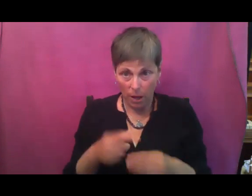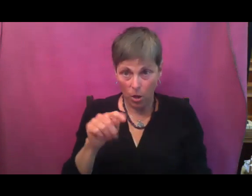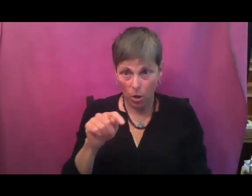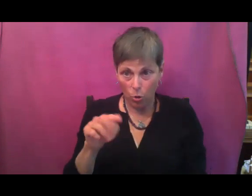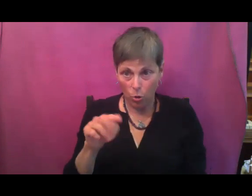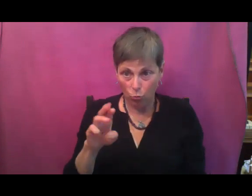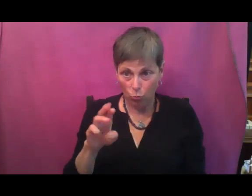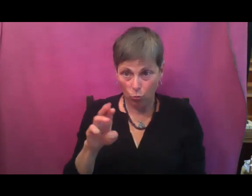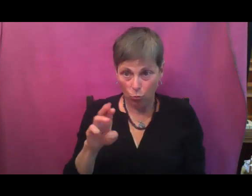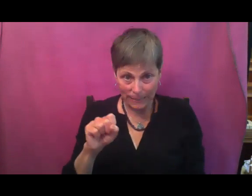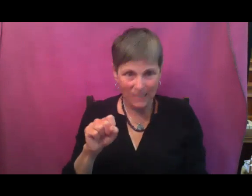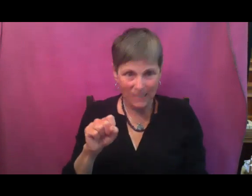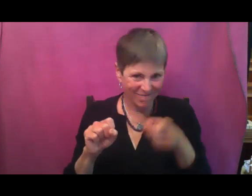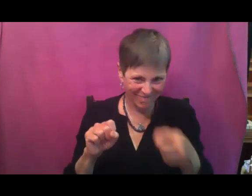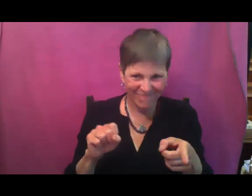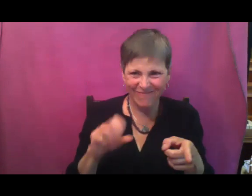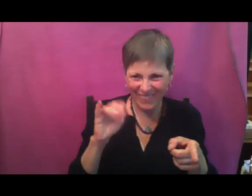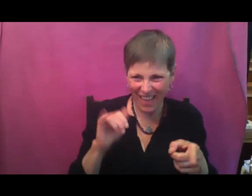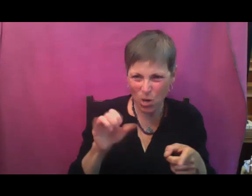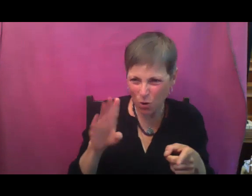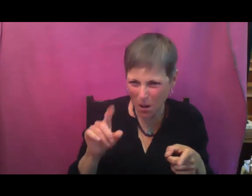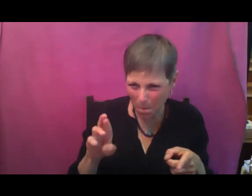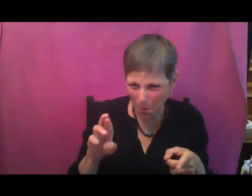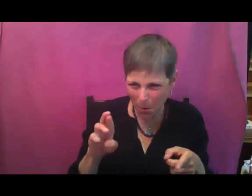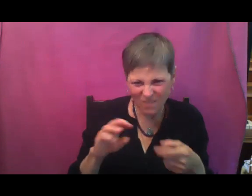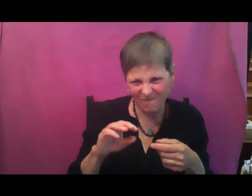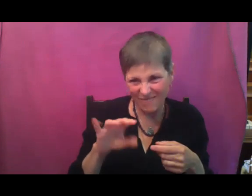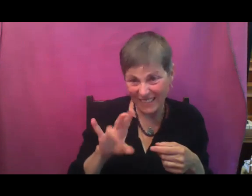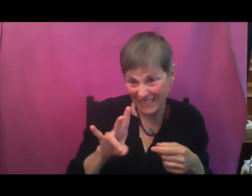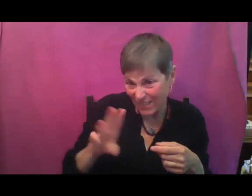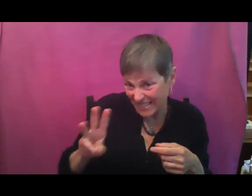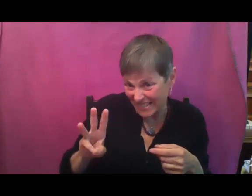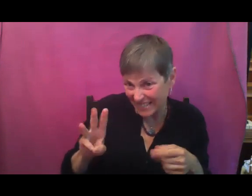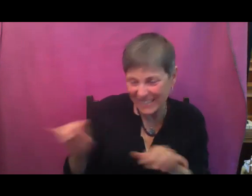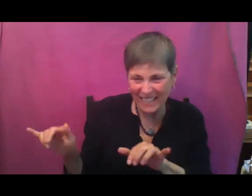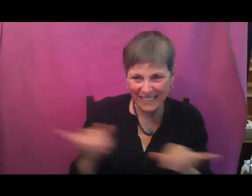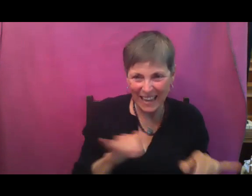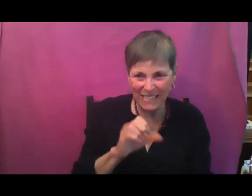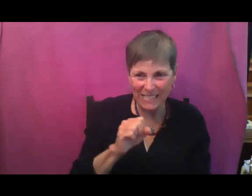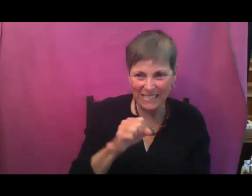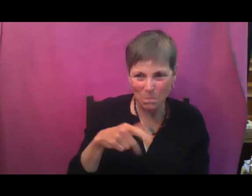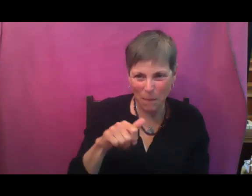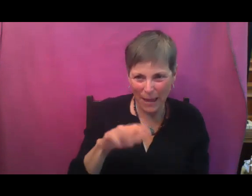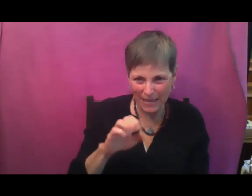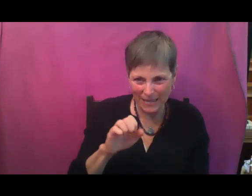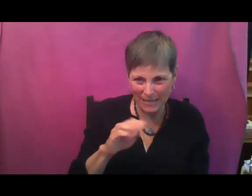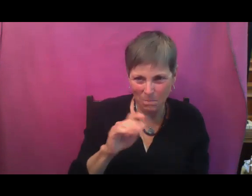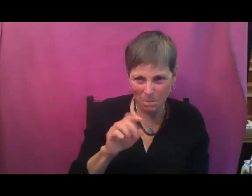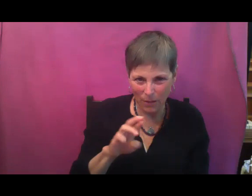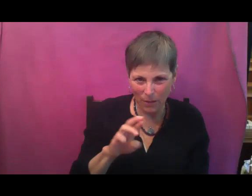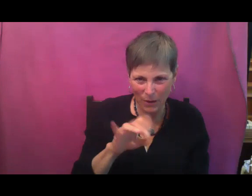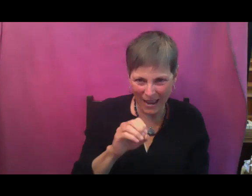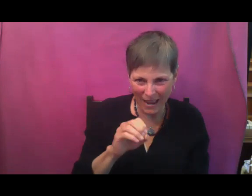this Marketmore 76, which is also essentially the same cucumber as Space Master 80, which is a dwarf, a compact